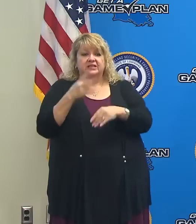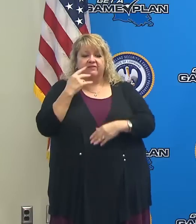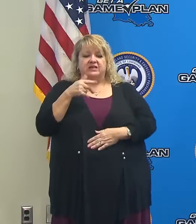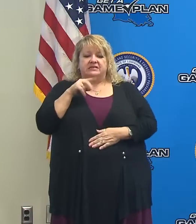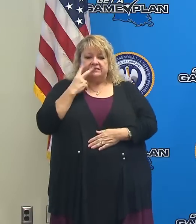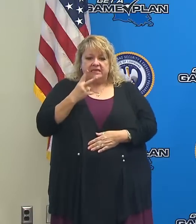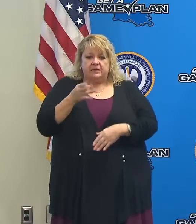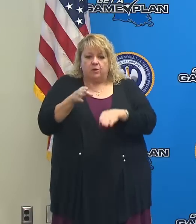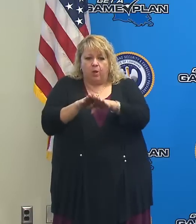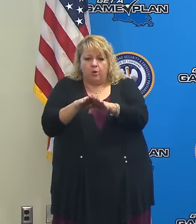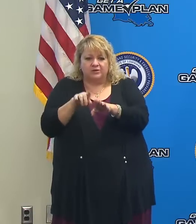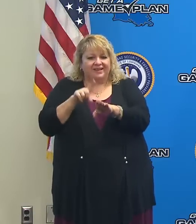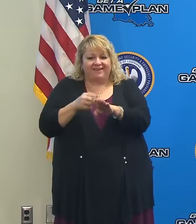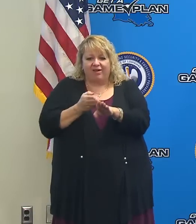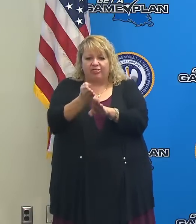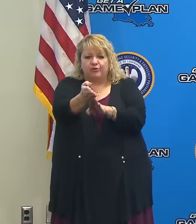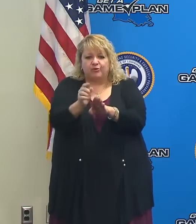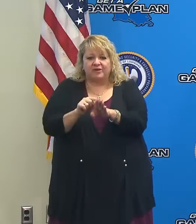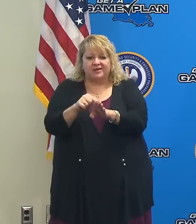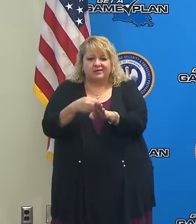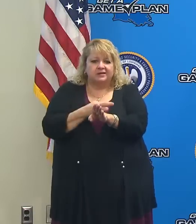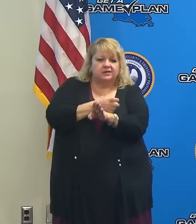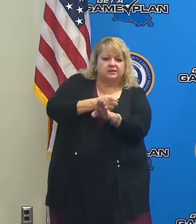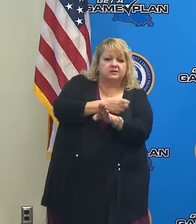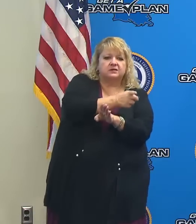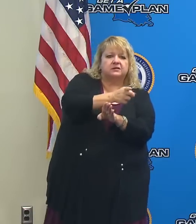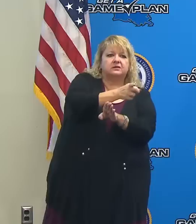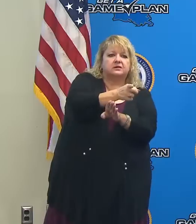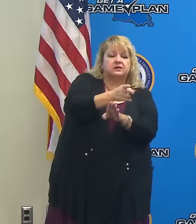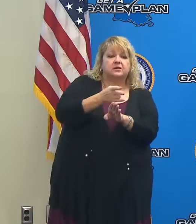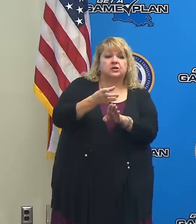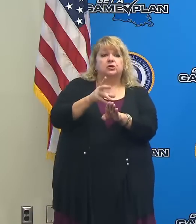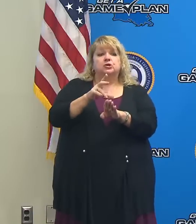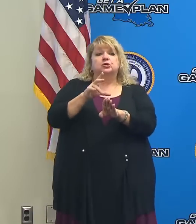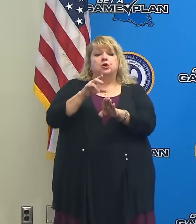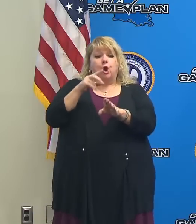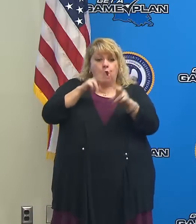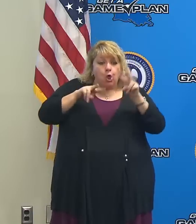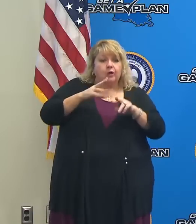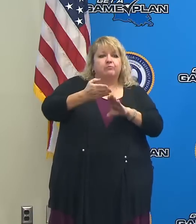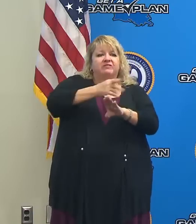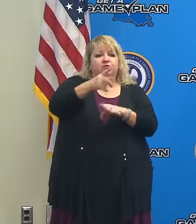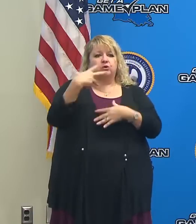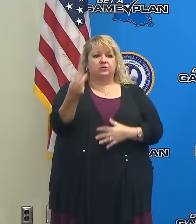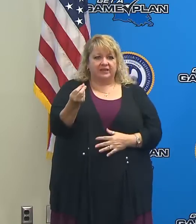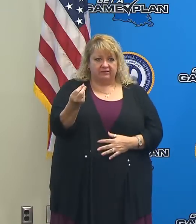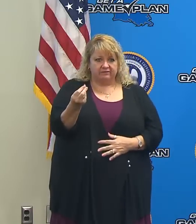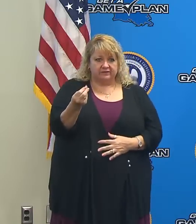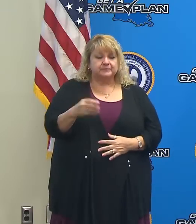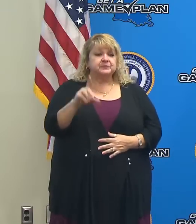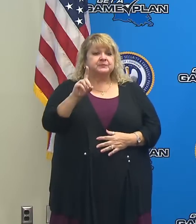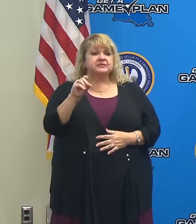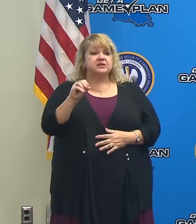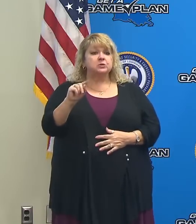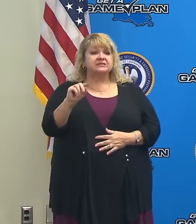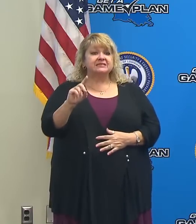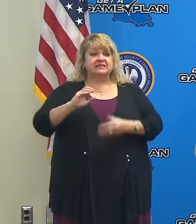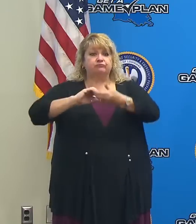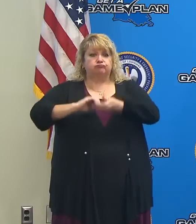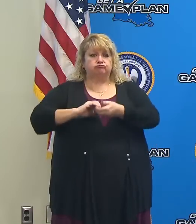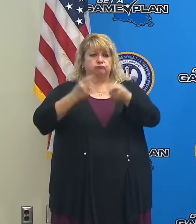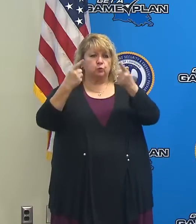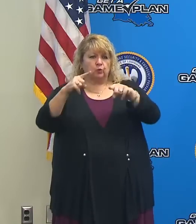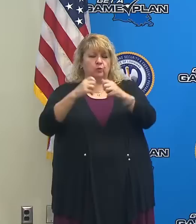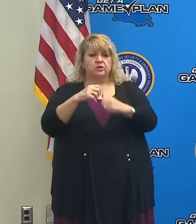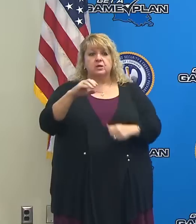routes before you actually get underway. DOTD also partners with Google